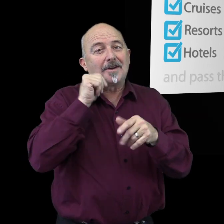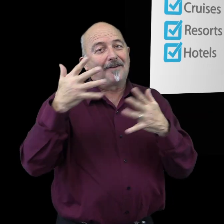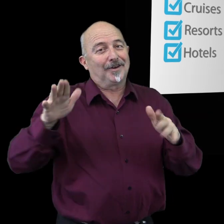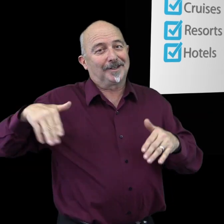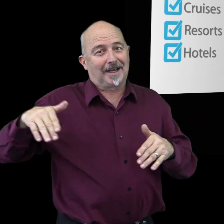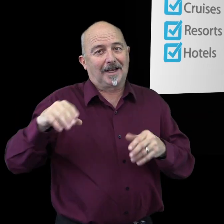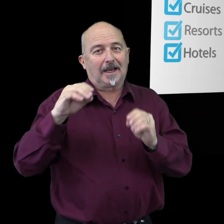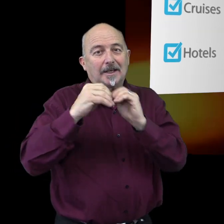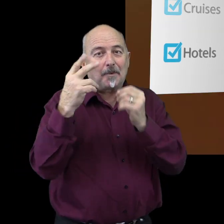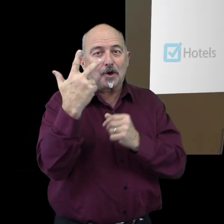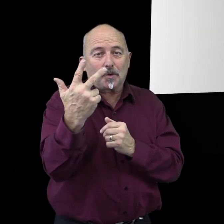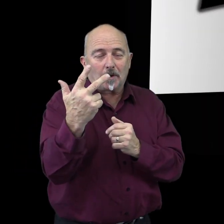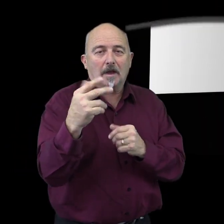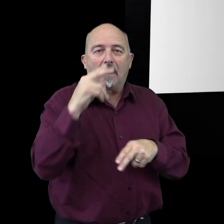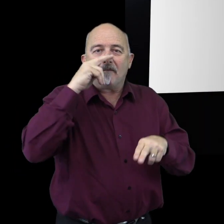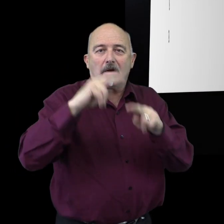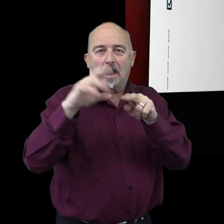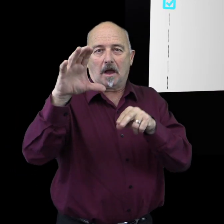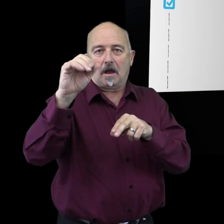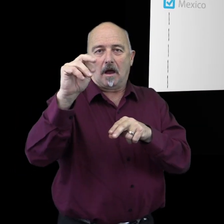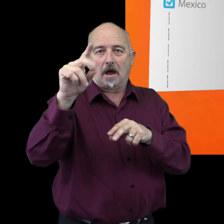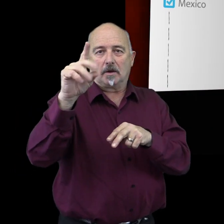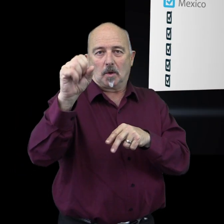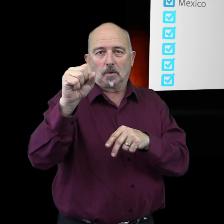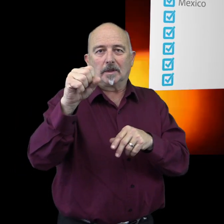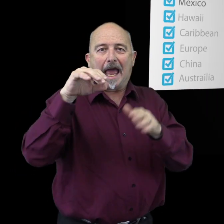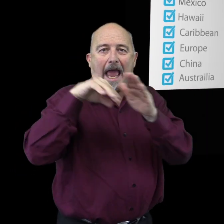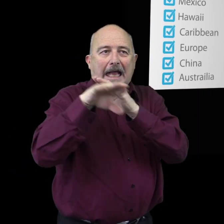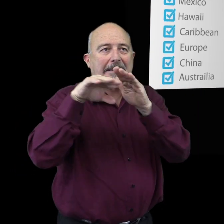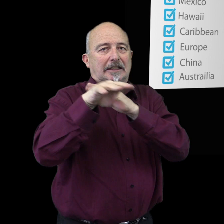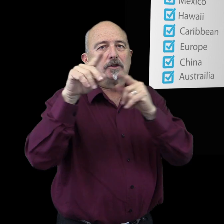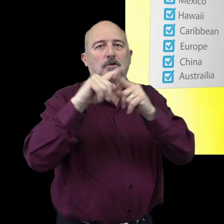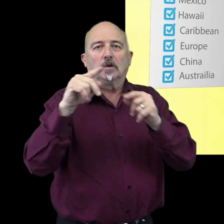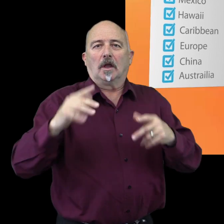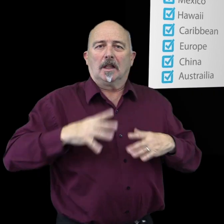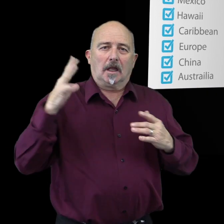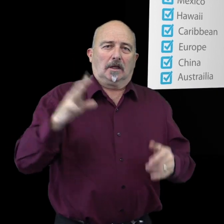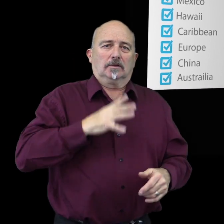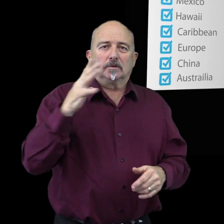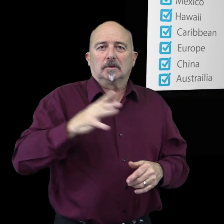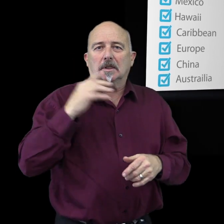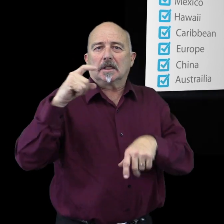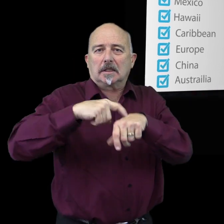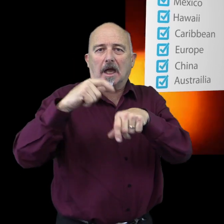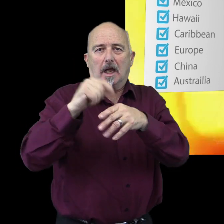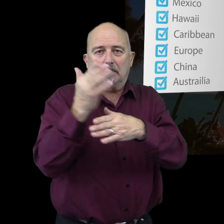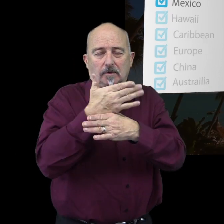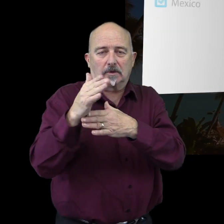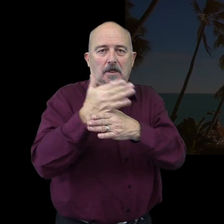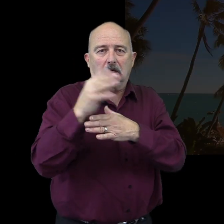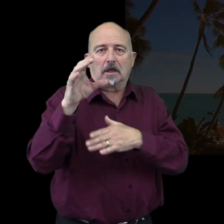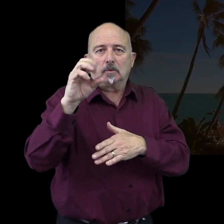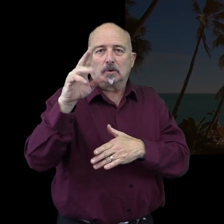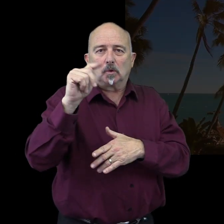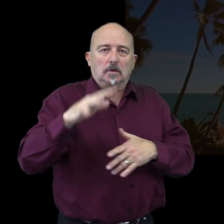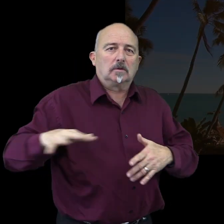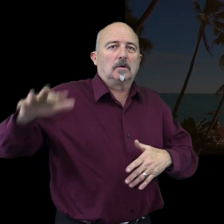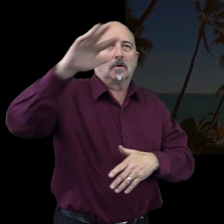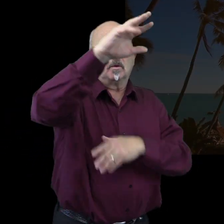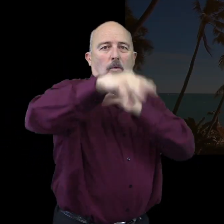this out. Number three, fun condos. Get access to luxury timeshare resorts worldwide. A timeshare alone can